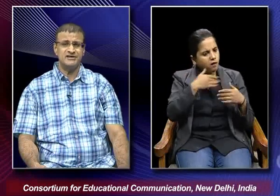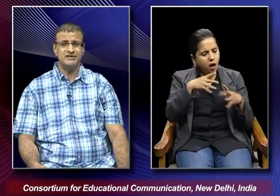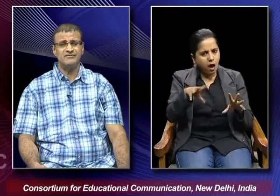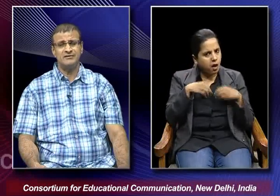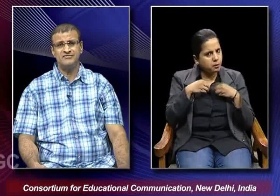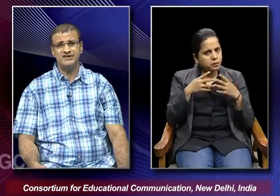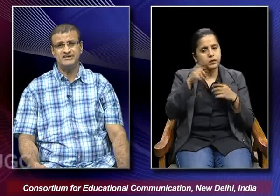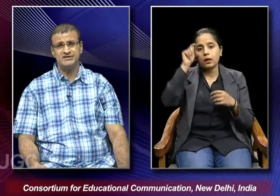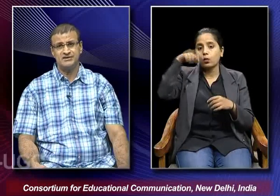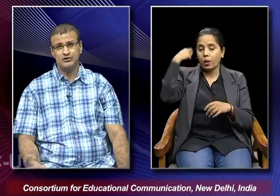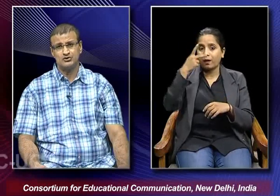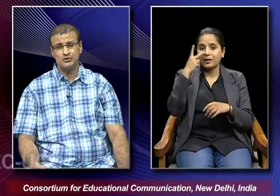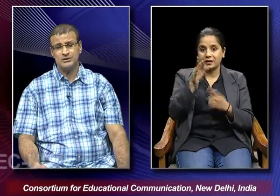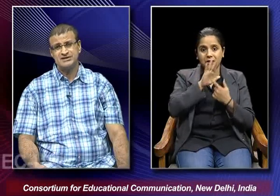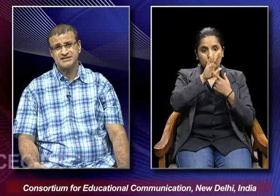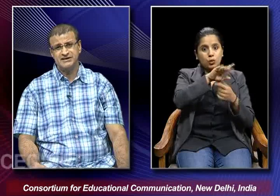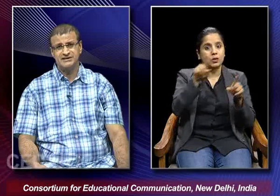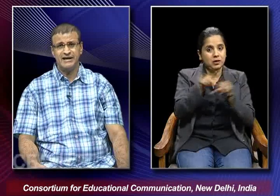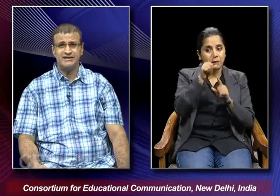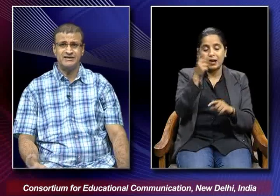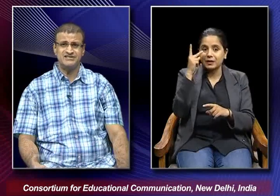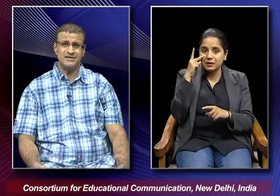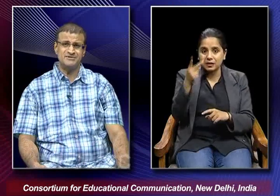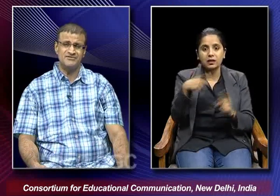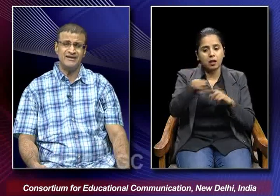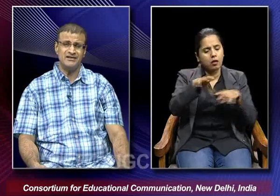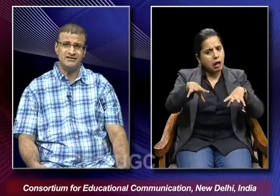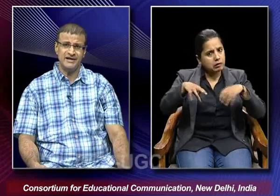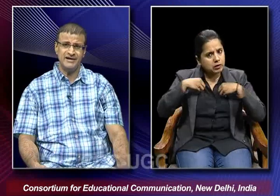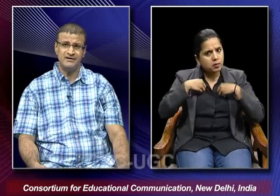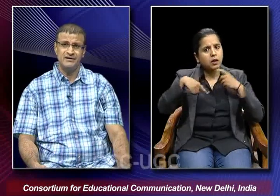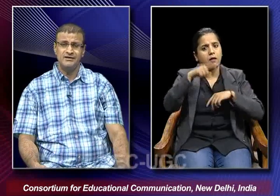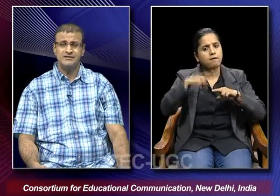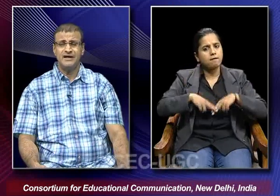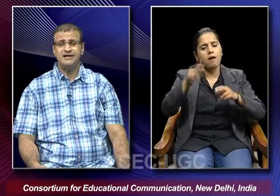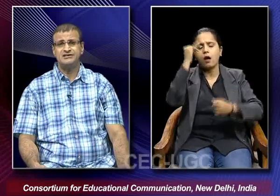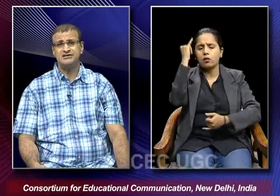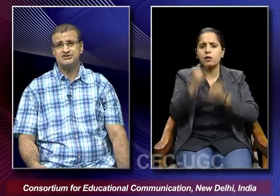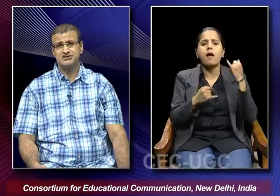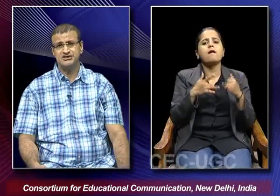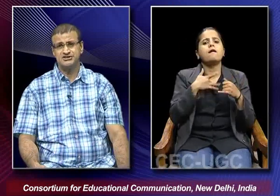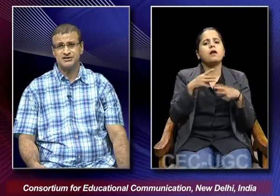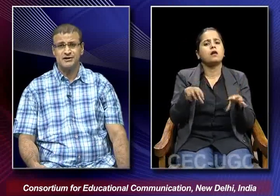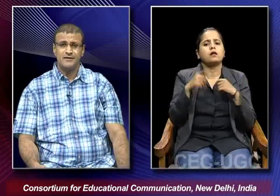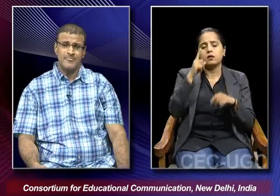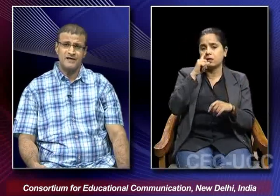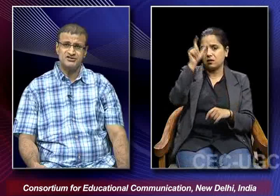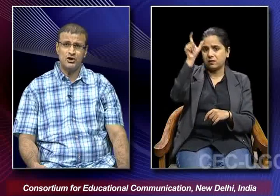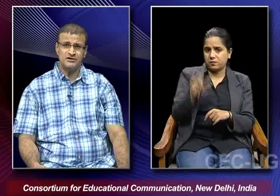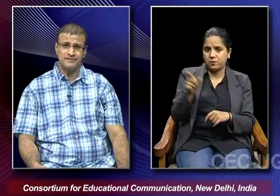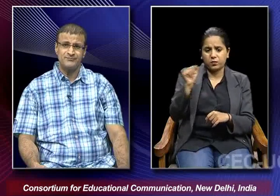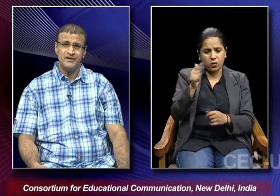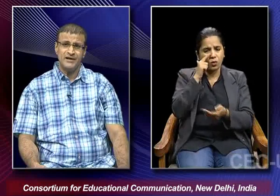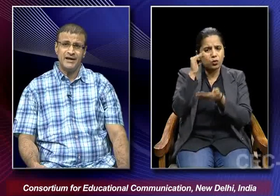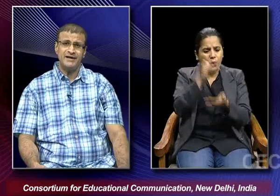he in the film we also see that he accepts finally in the end that she is his